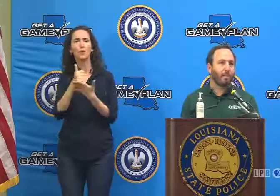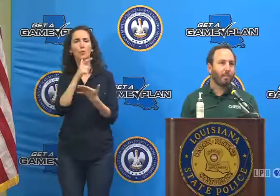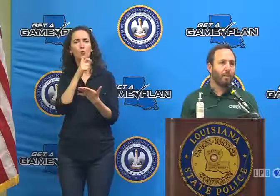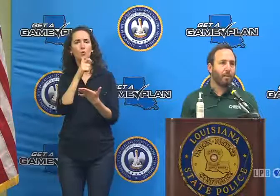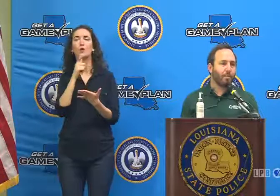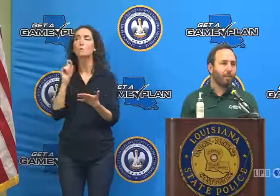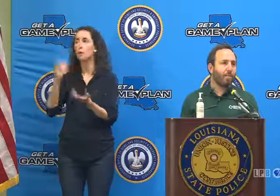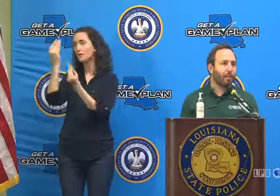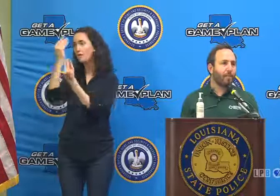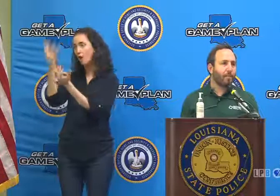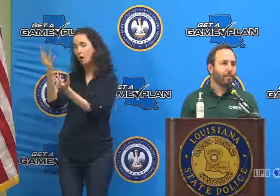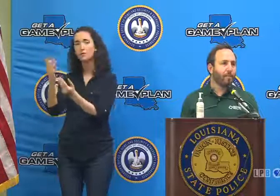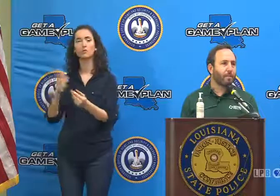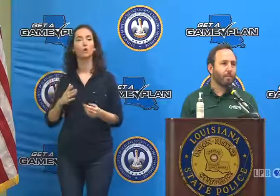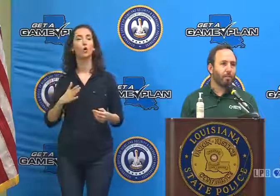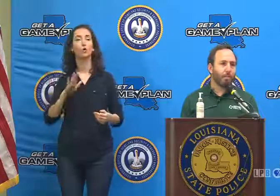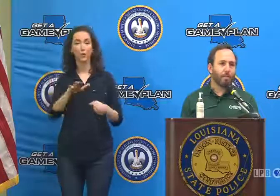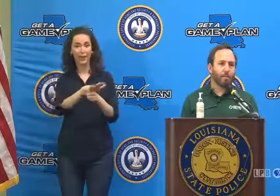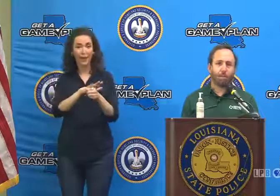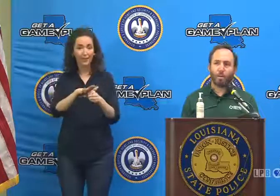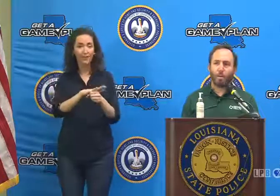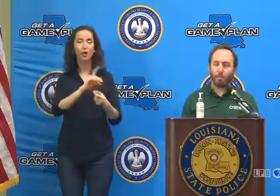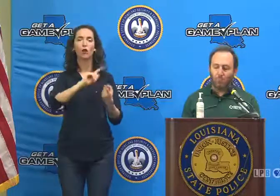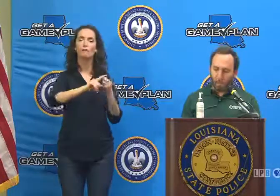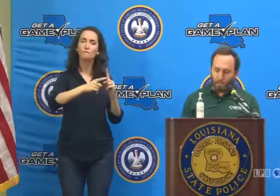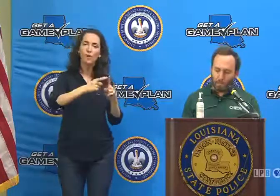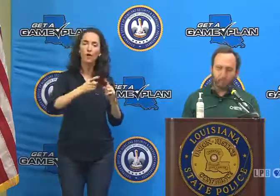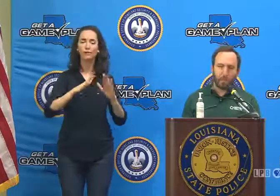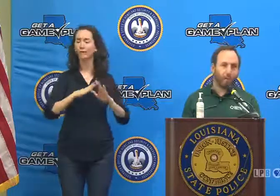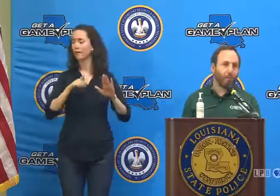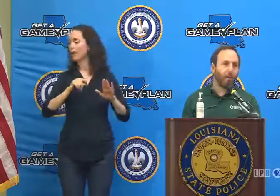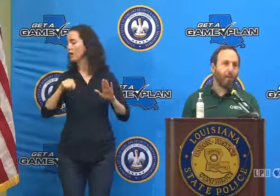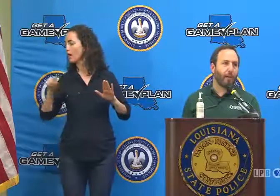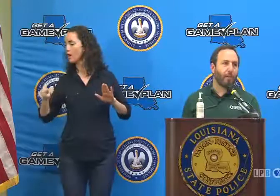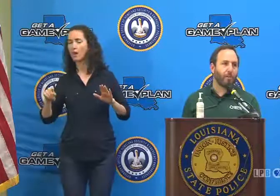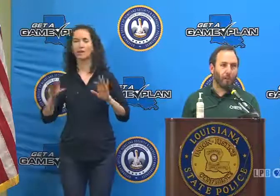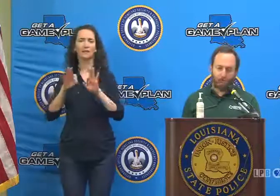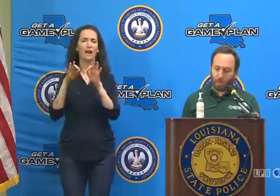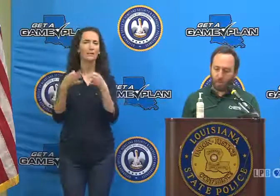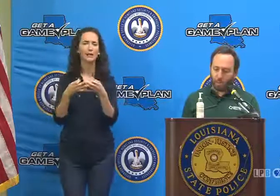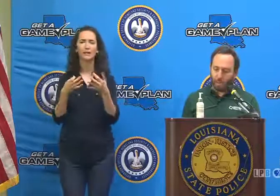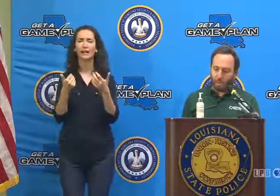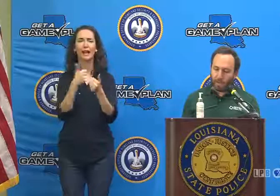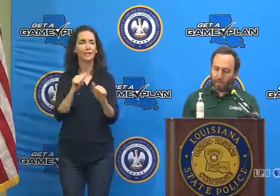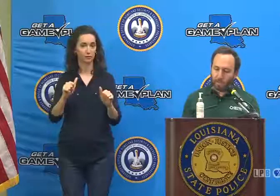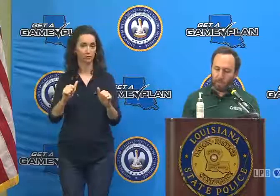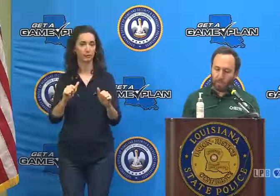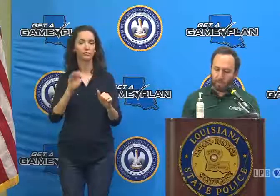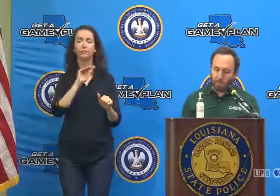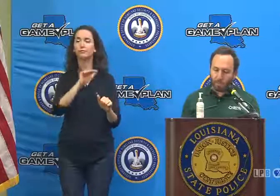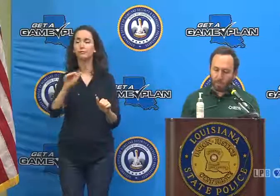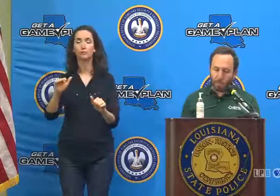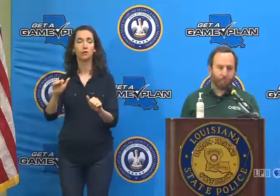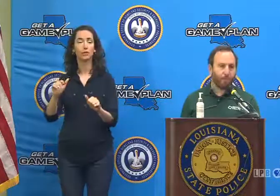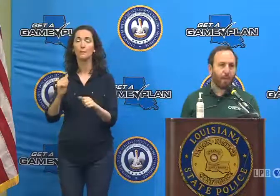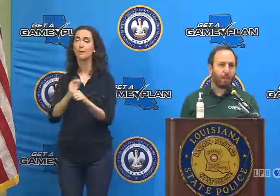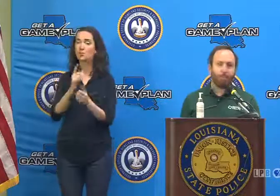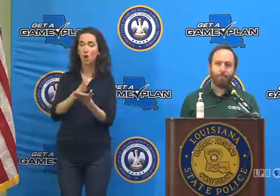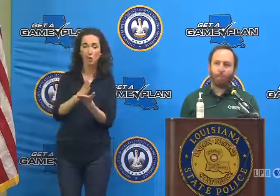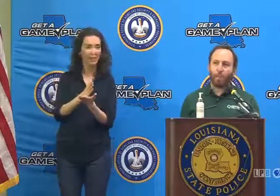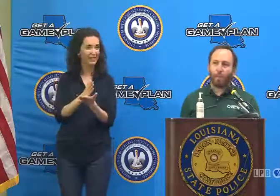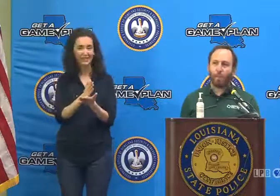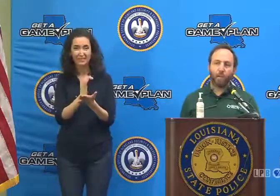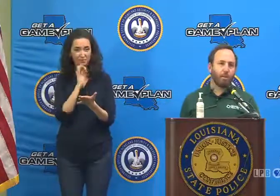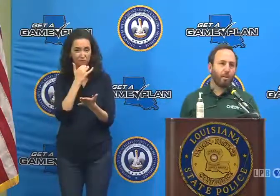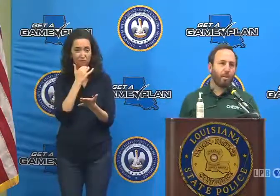friends, neighbors and relatives throughout this storm. Make sure that they're okay. Call 911, ask for help if they're not.